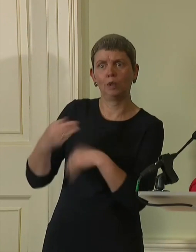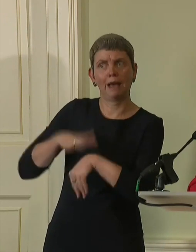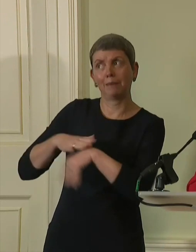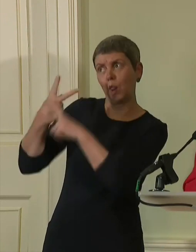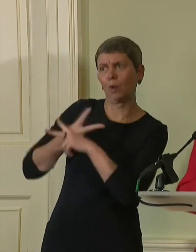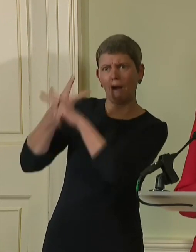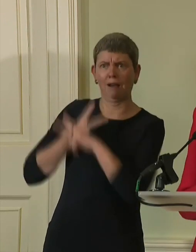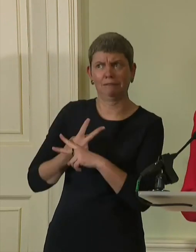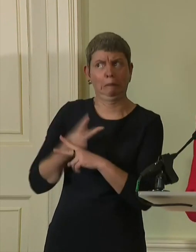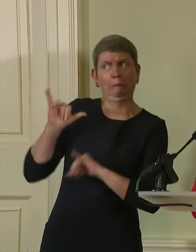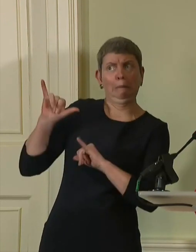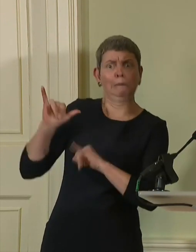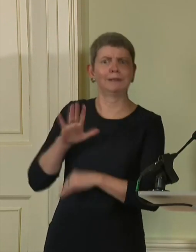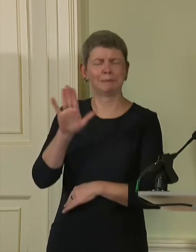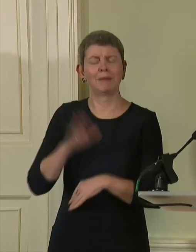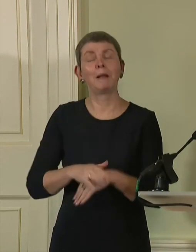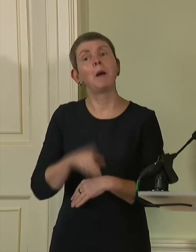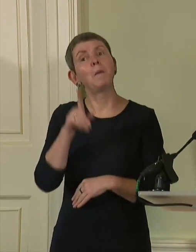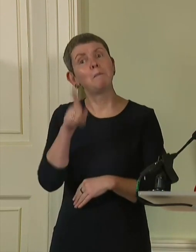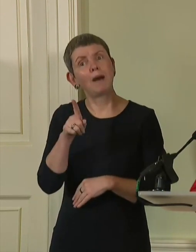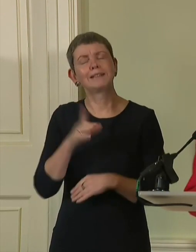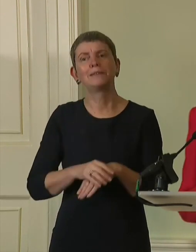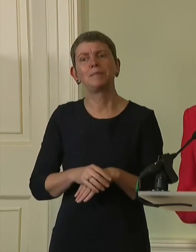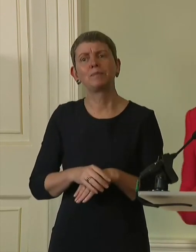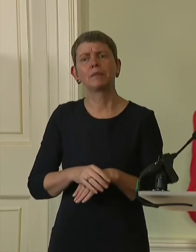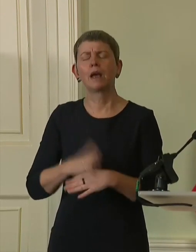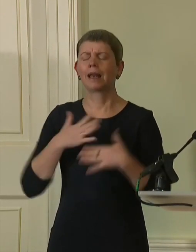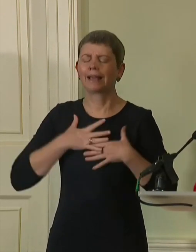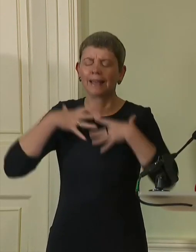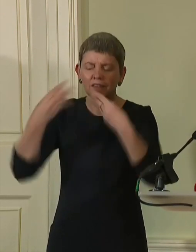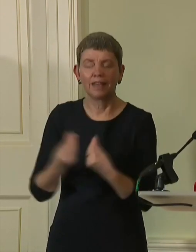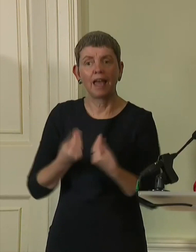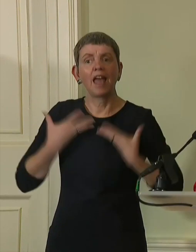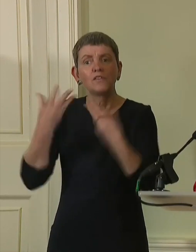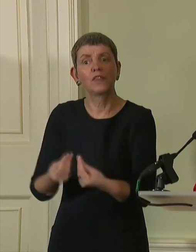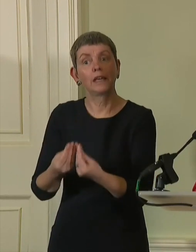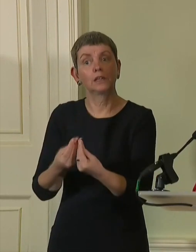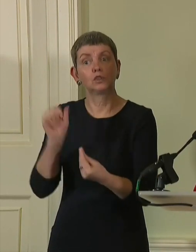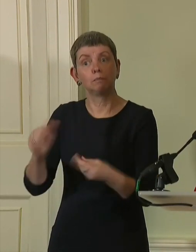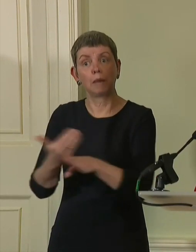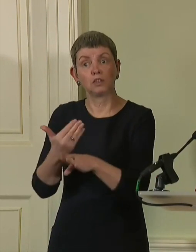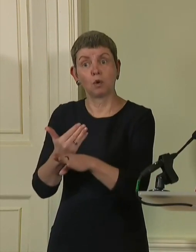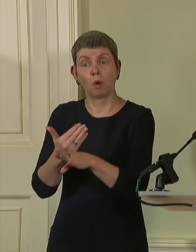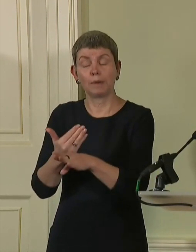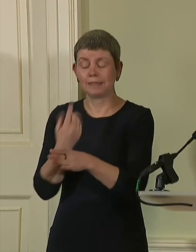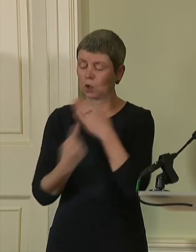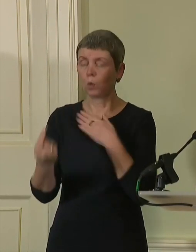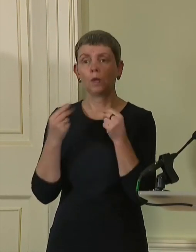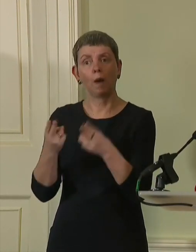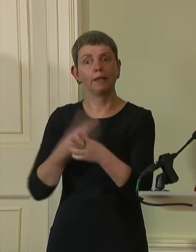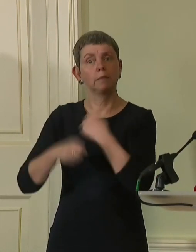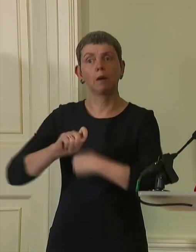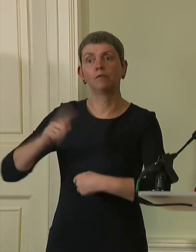My point is this, giving absolutely everything of yourself to this job is the only way to do it. The